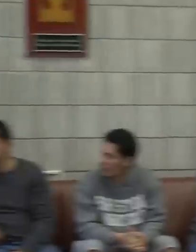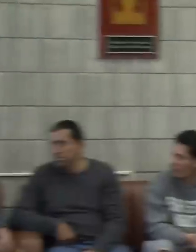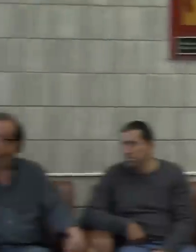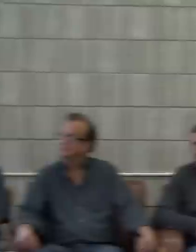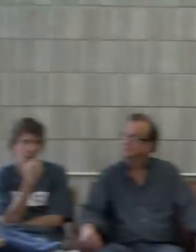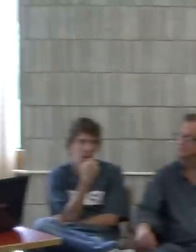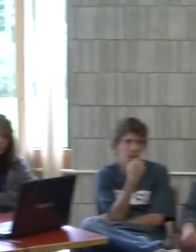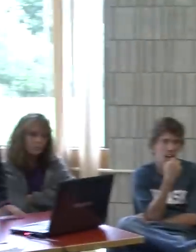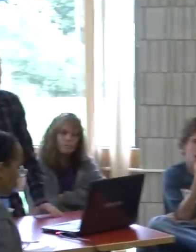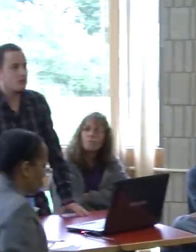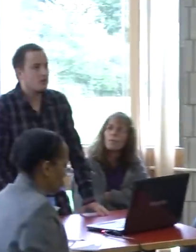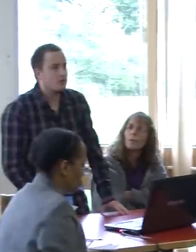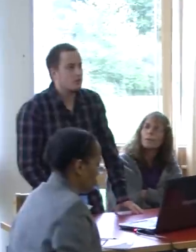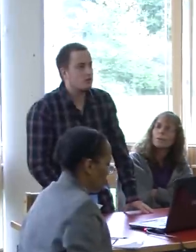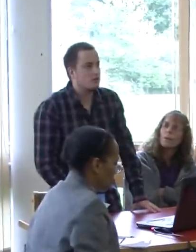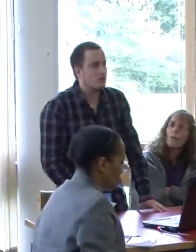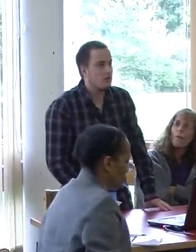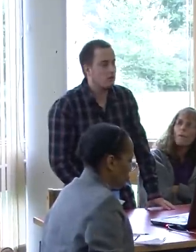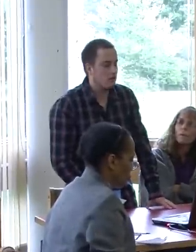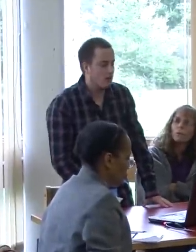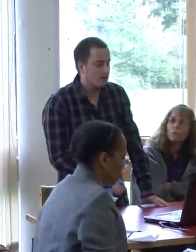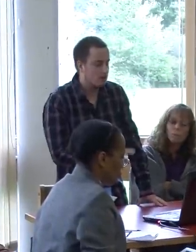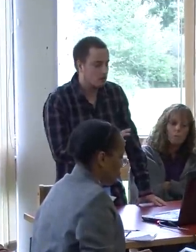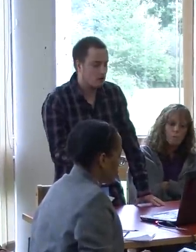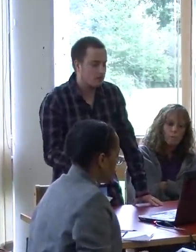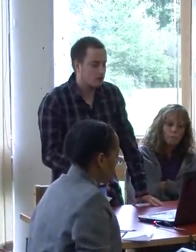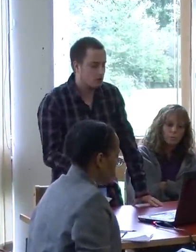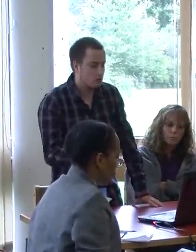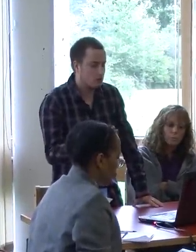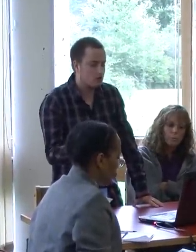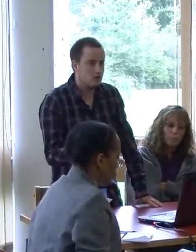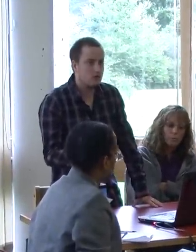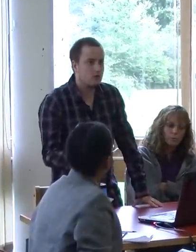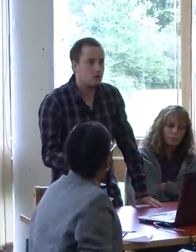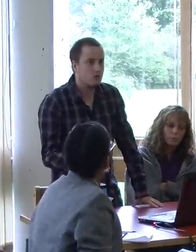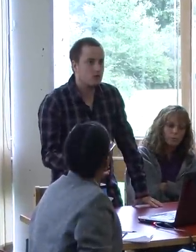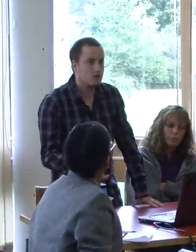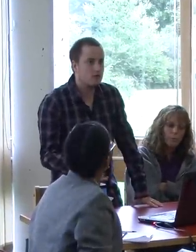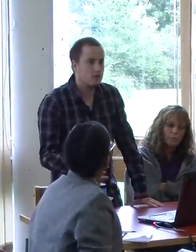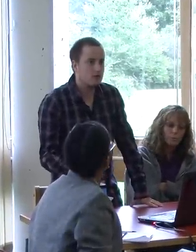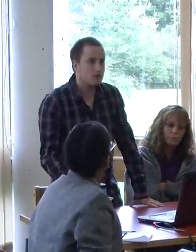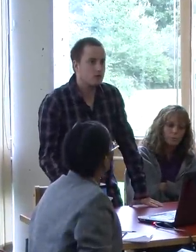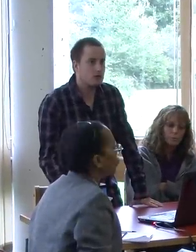Most of my accommodations are scripture, which includes c-print